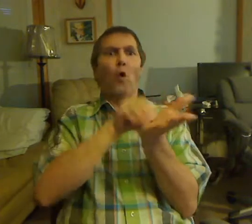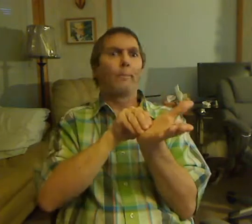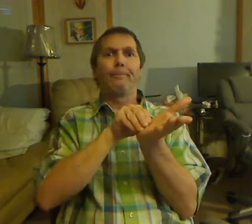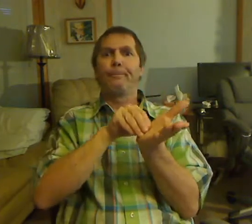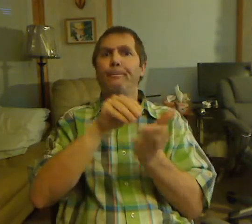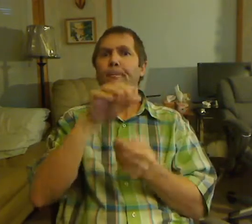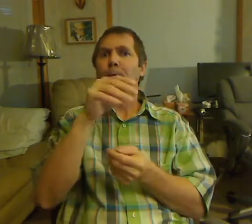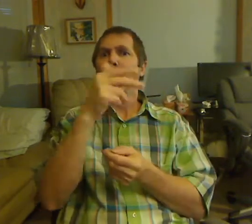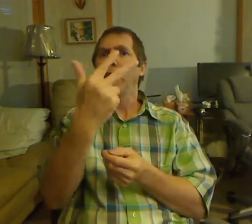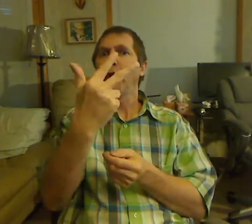for two?